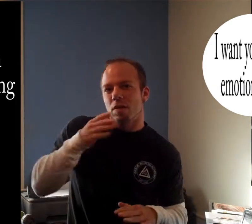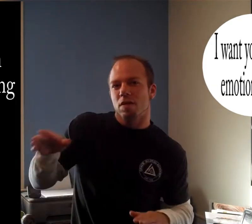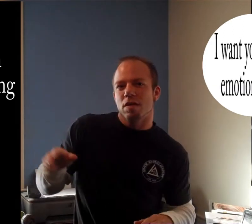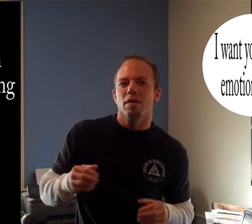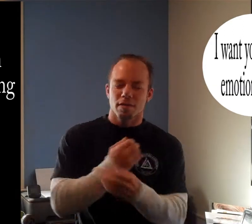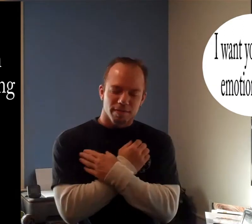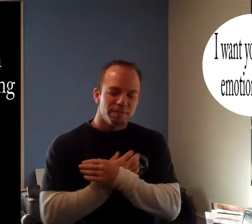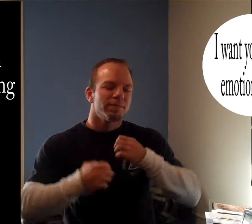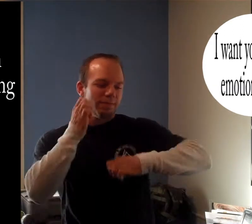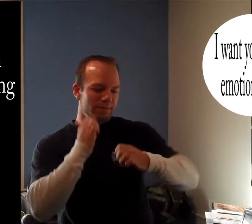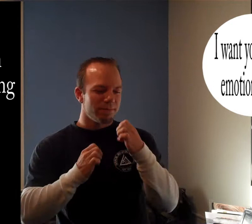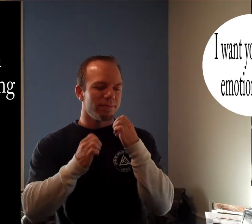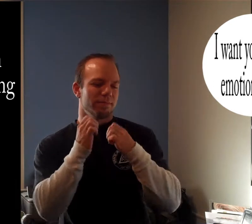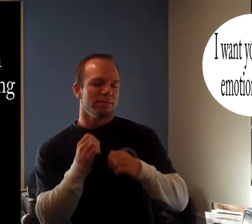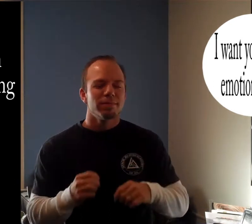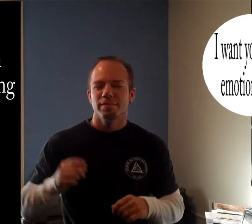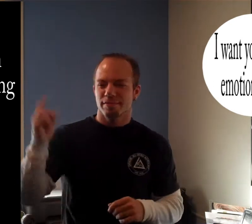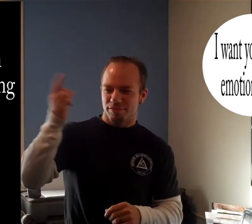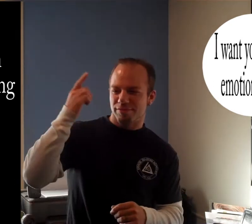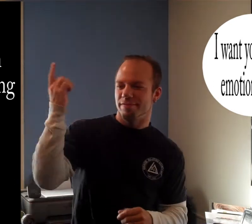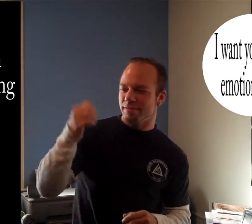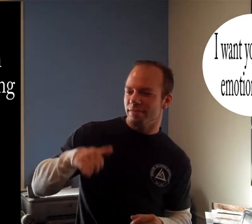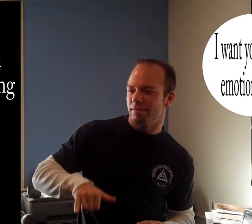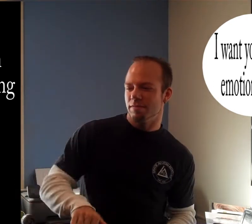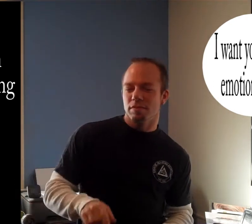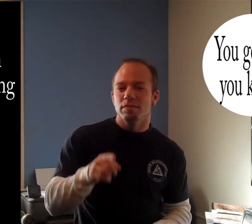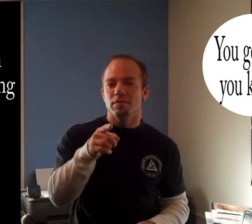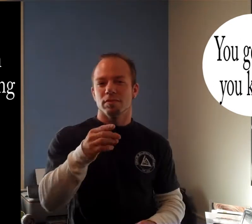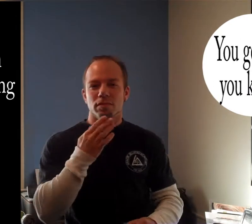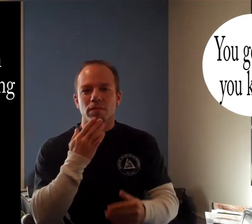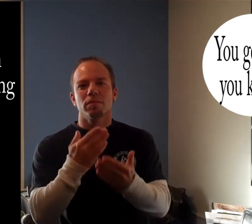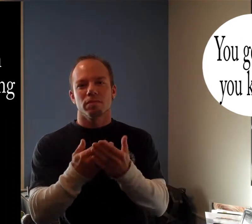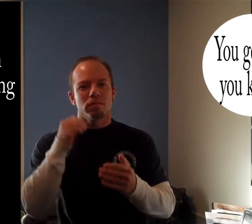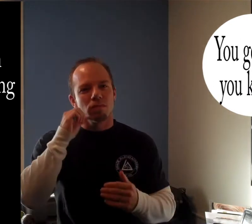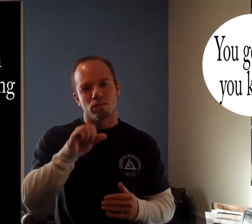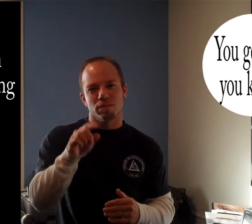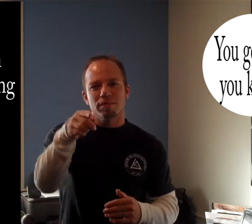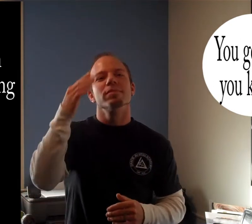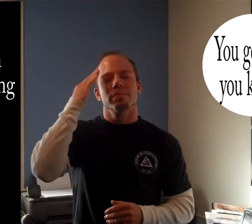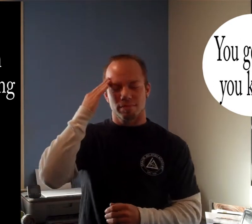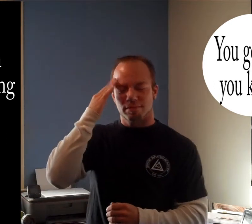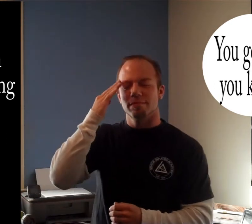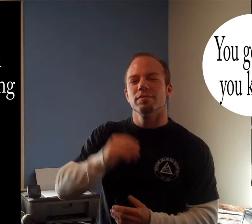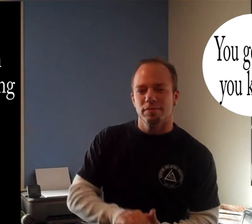high love and emotion endlessly. Cause you're a good girl and you know it.